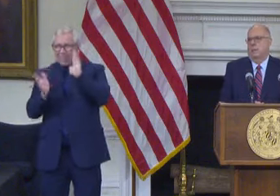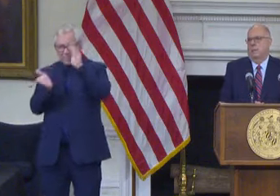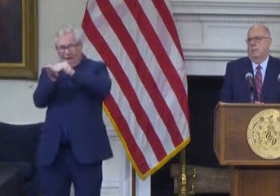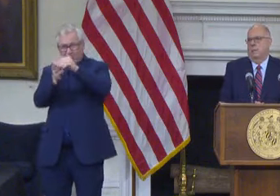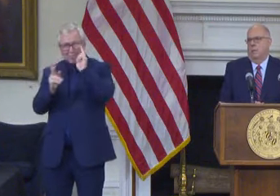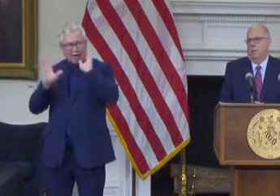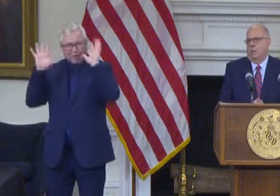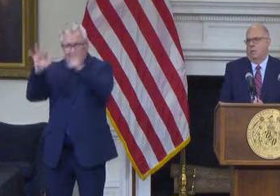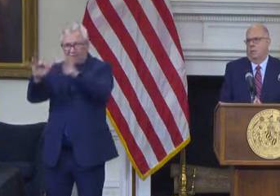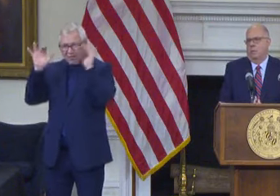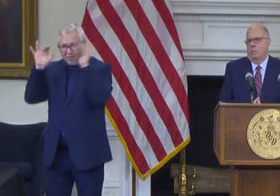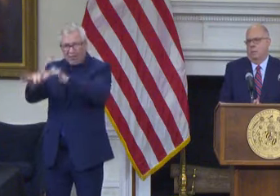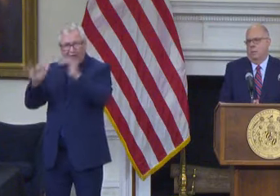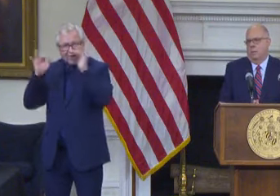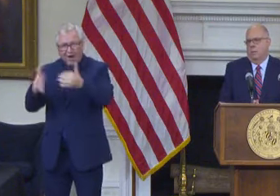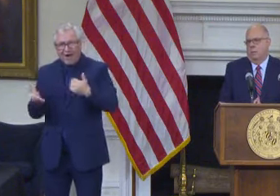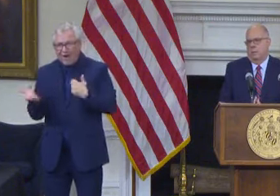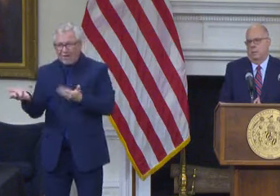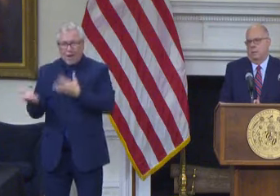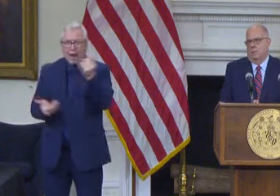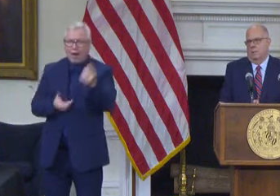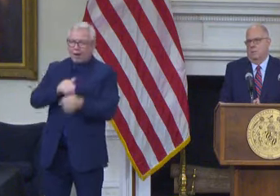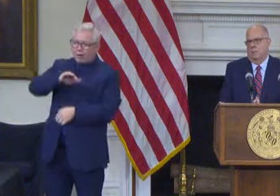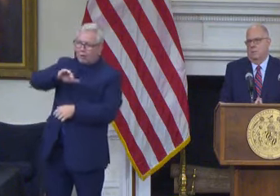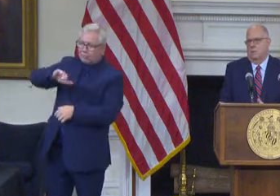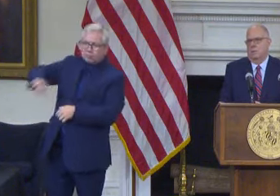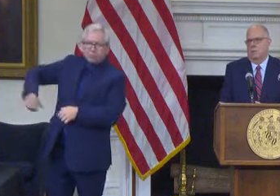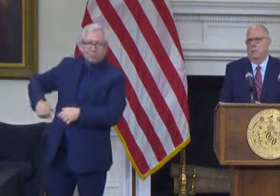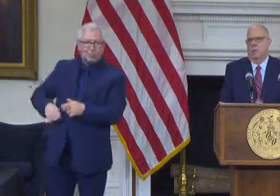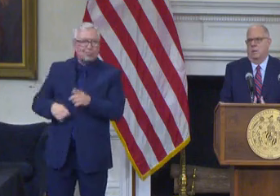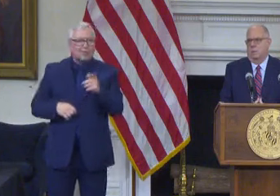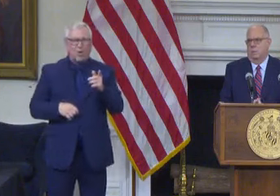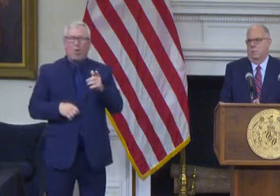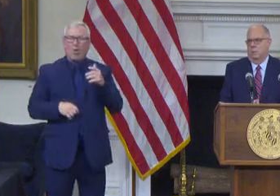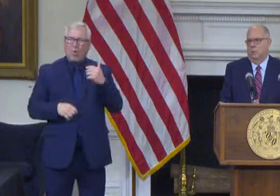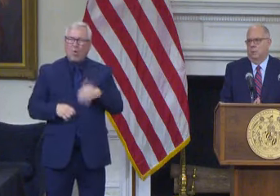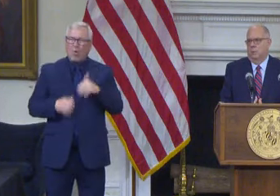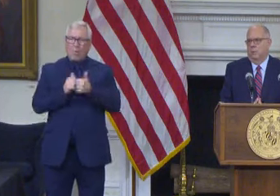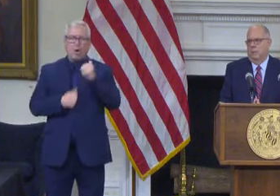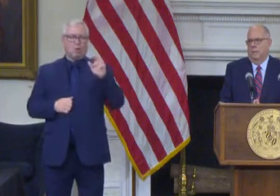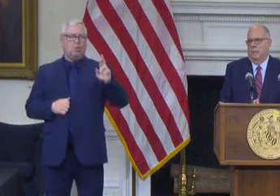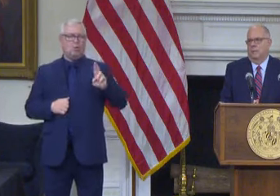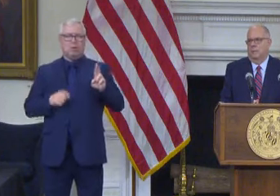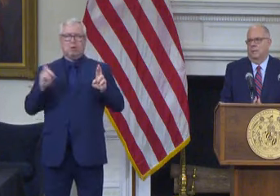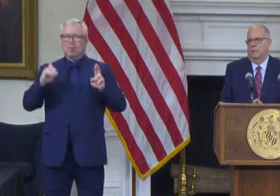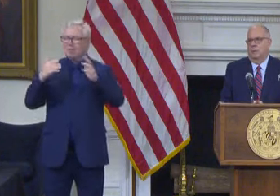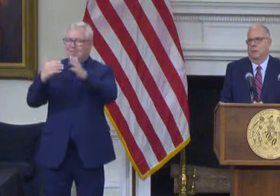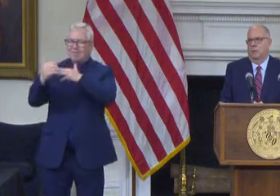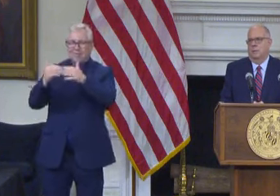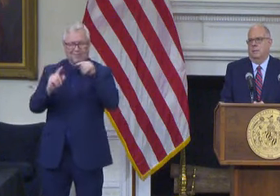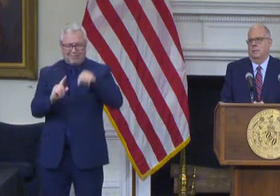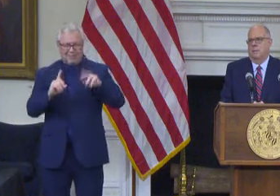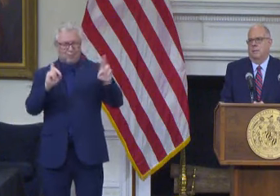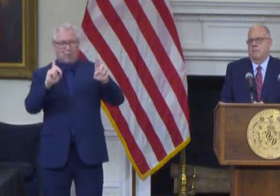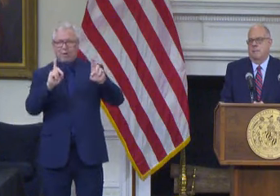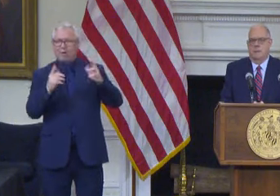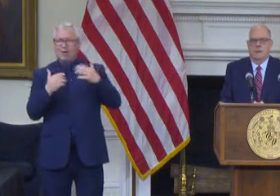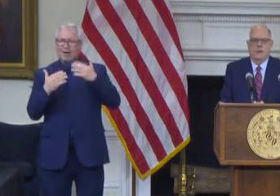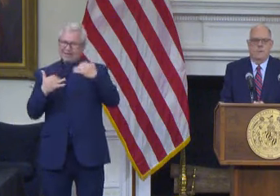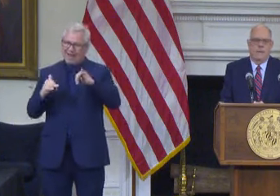want we don't care what the people want and then most Democrats and Republicans doesn't matter what party you are people don't like this unfair process